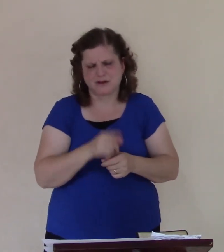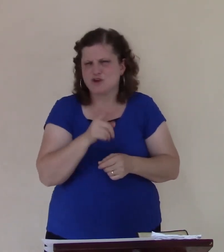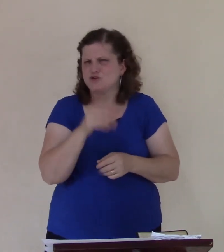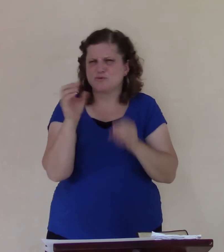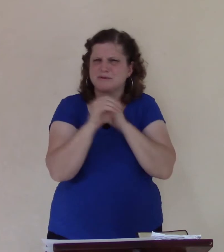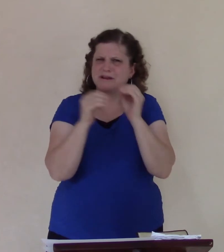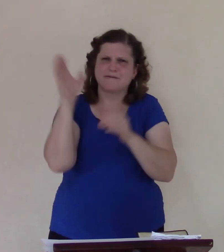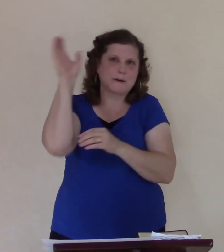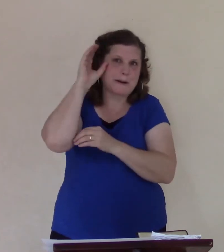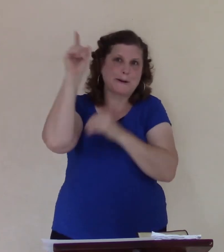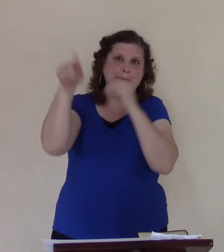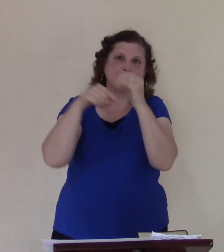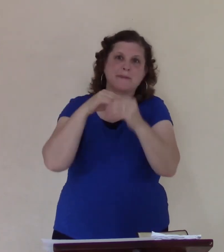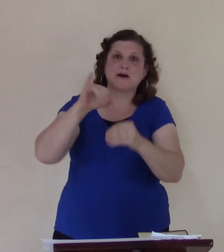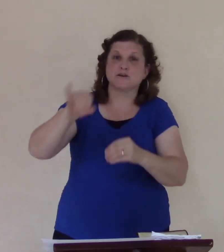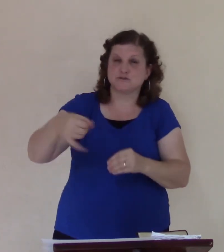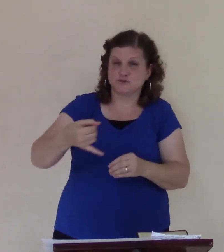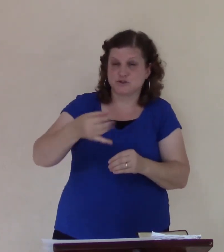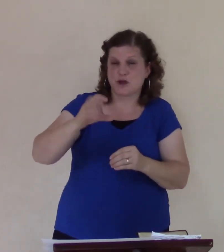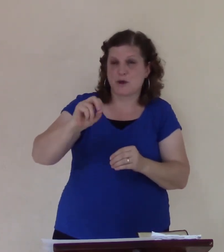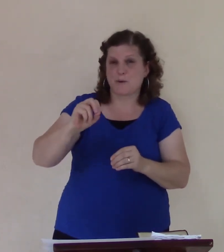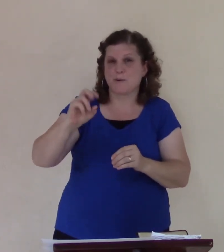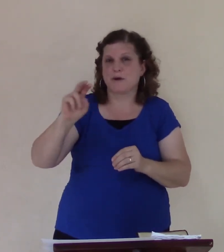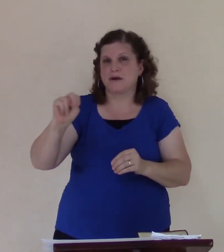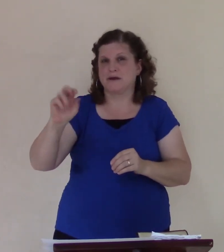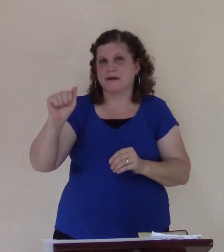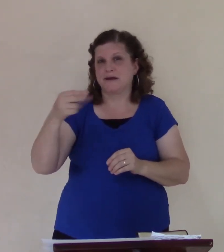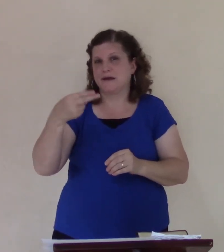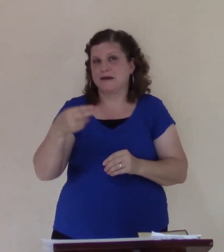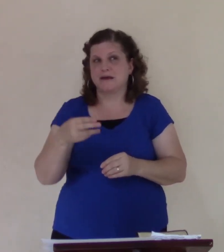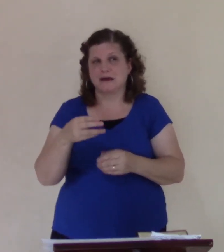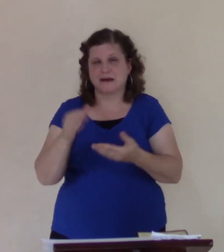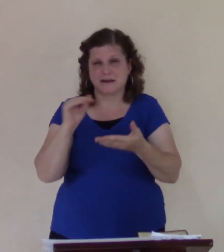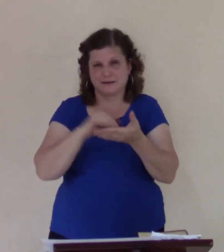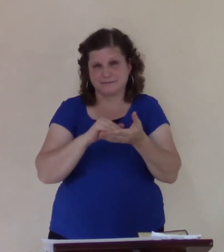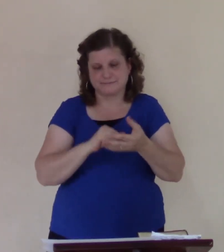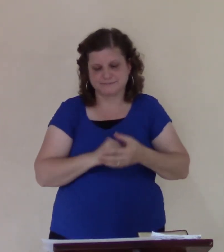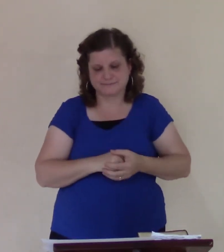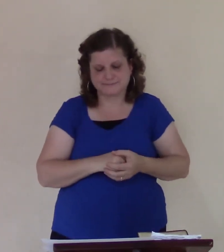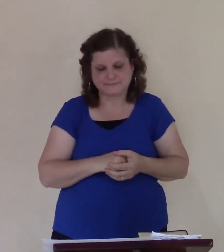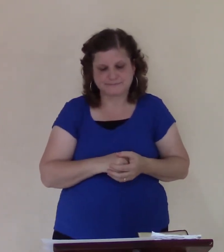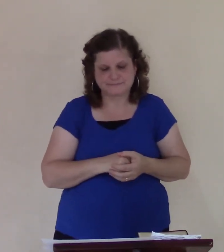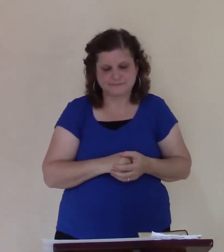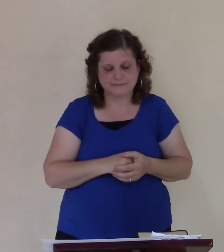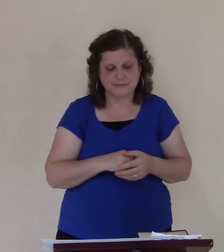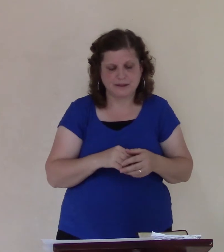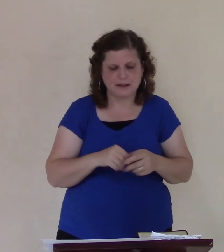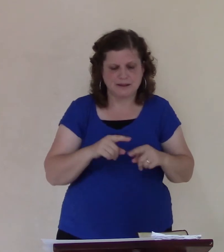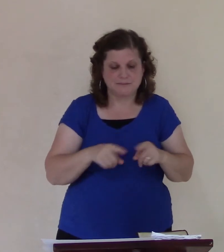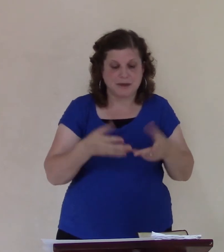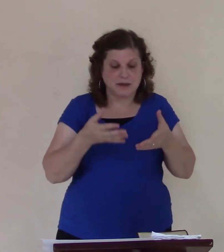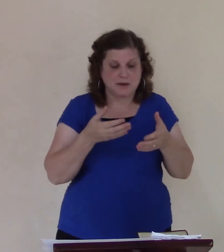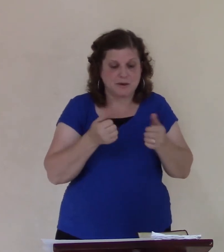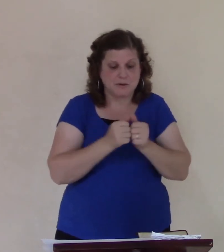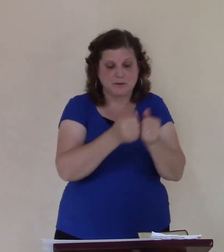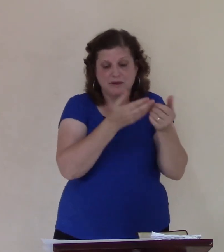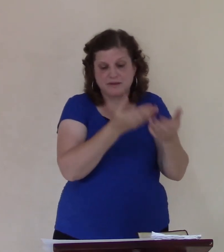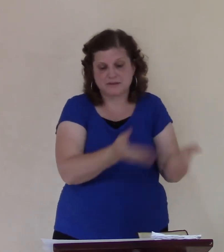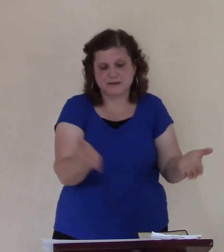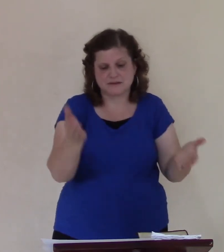his life. Now, I hope you won't answer God. I don't know. The Bible doesn't tell us. But if this had a true fear, then he did nothing in